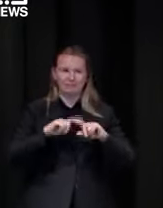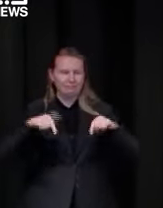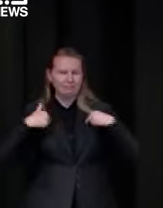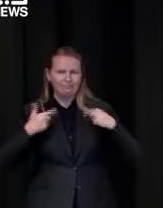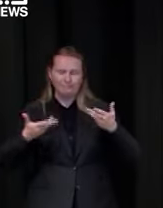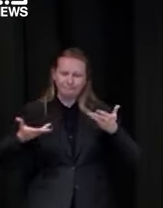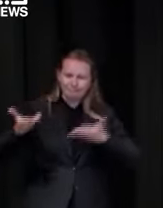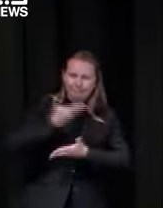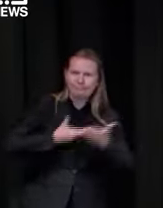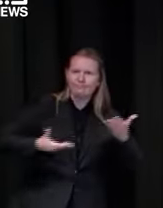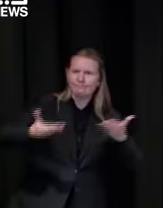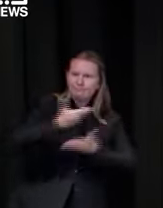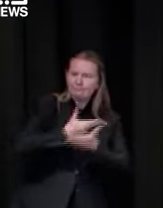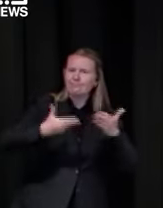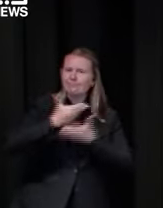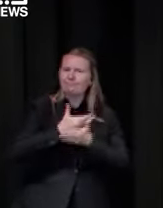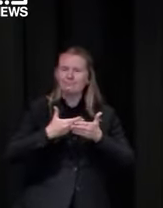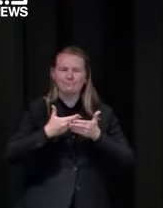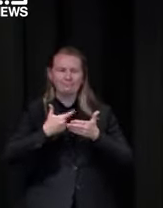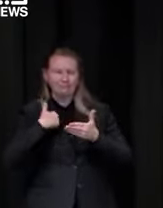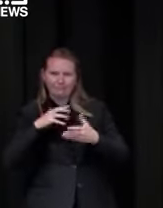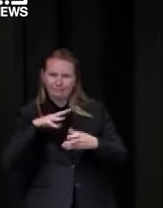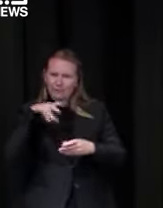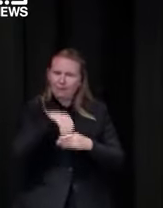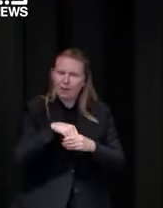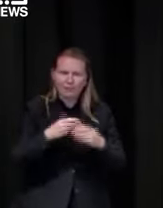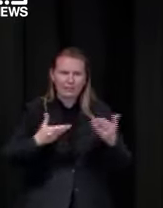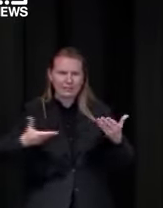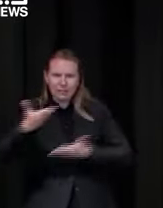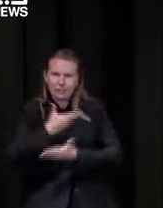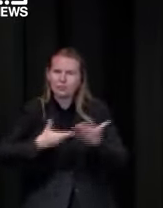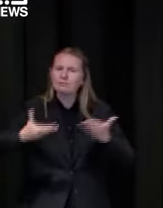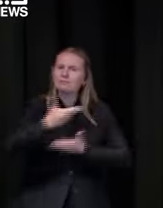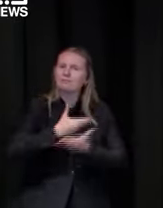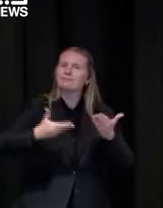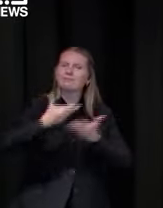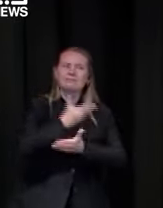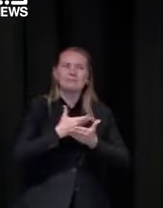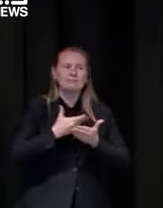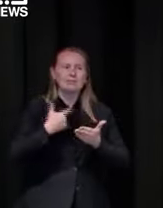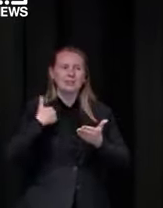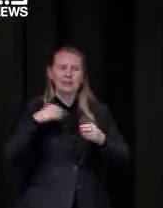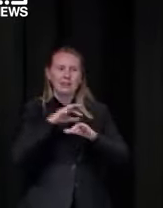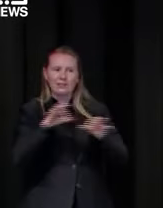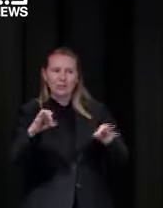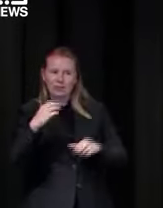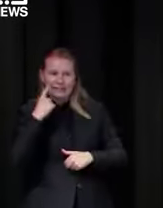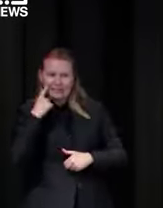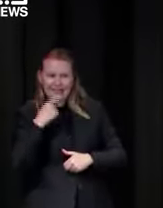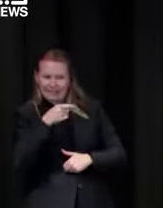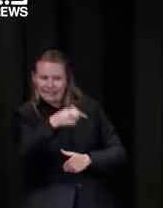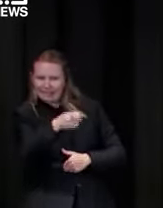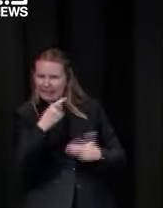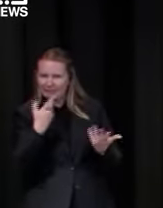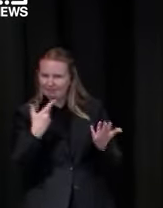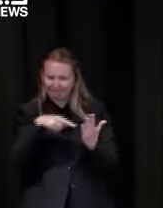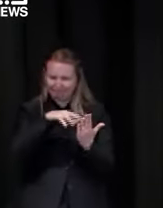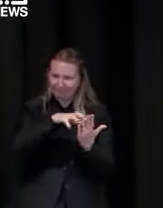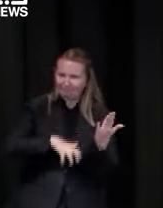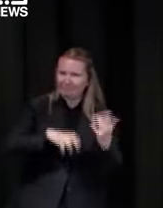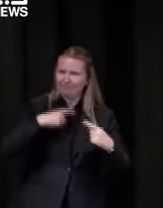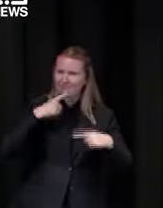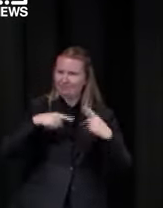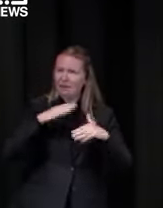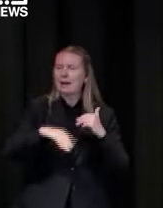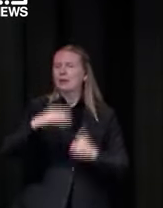you as the person who chairs the cabinet committees that make these decisions i've never seen that piece of paper it's of no standing and the school's plan was